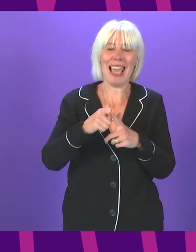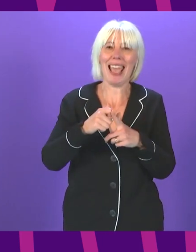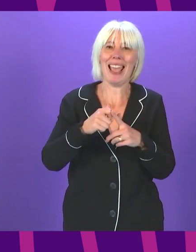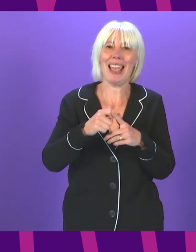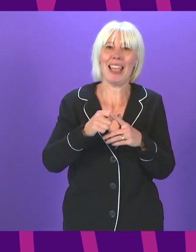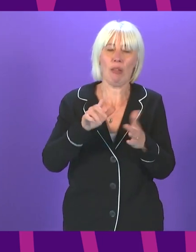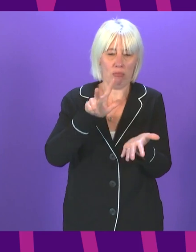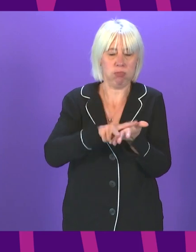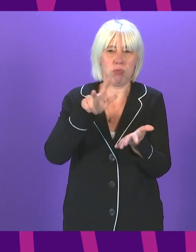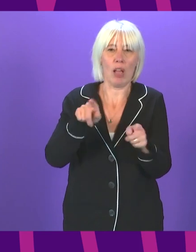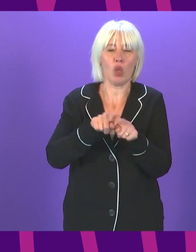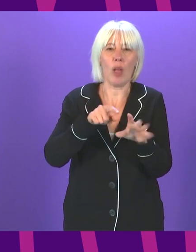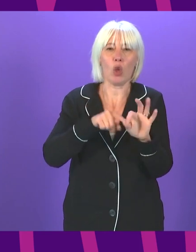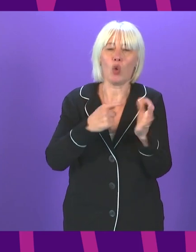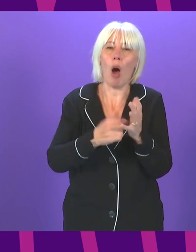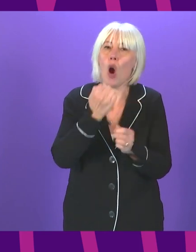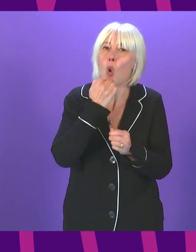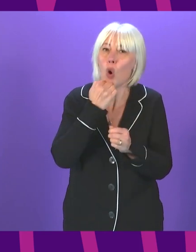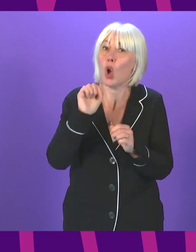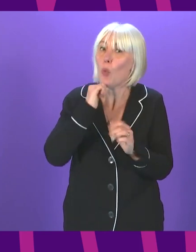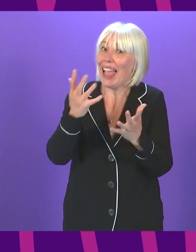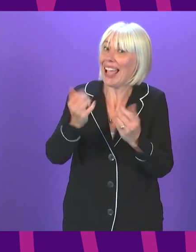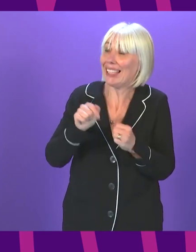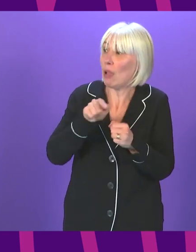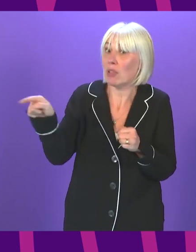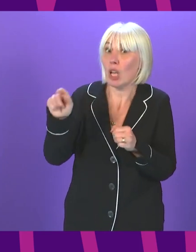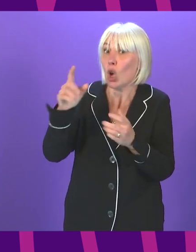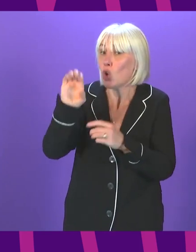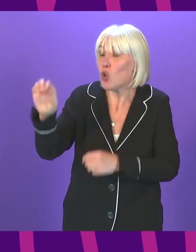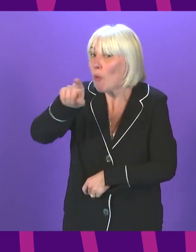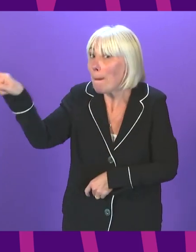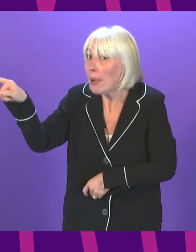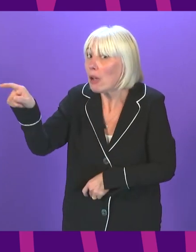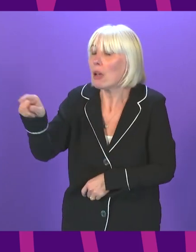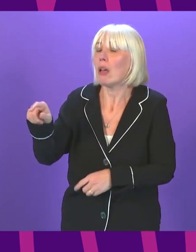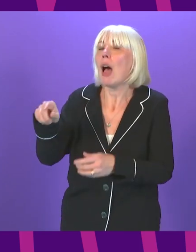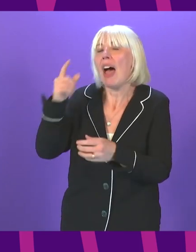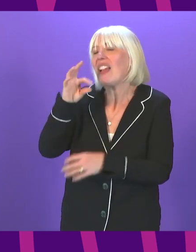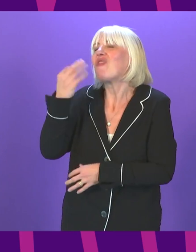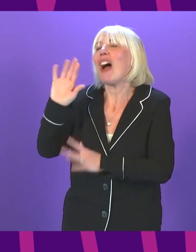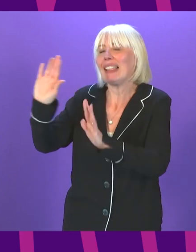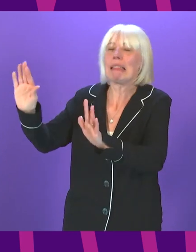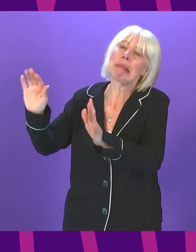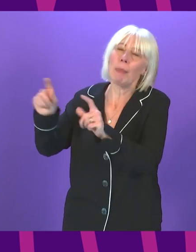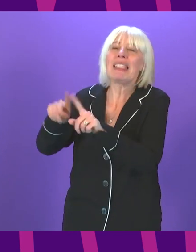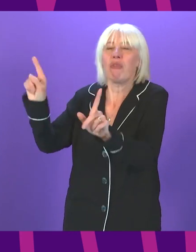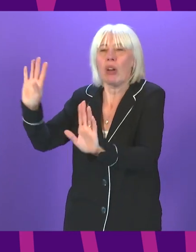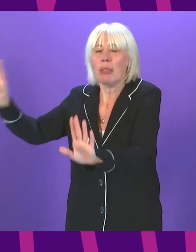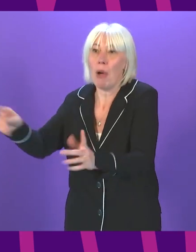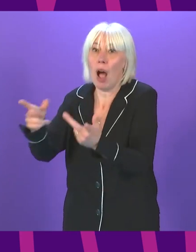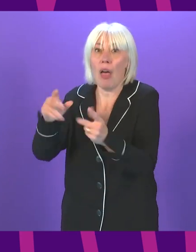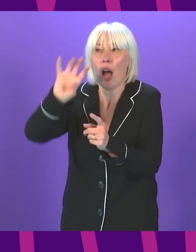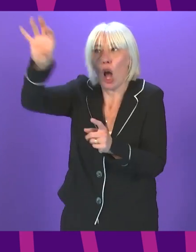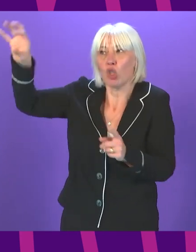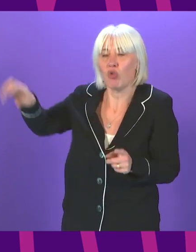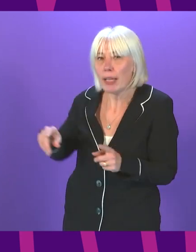code accepted across Europe. Although I do know that some countries, including France, are an exception to that rule. So can I ask the First Minister